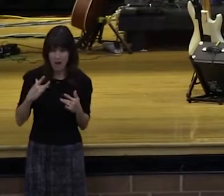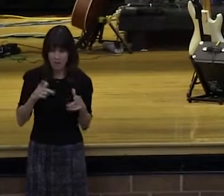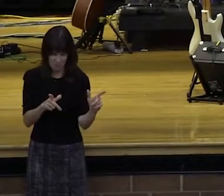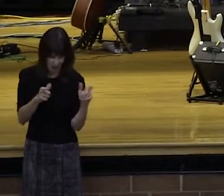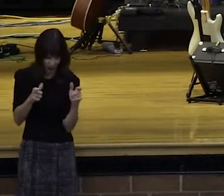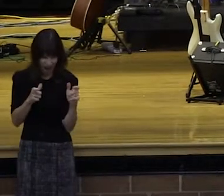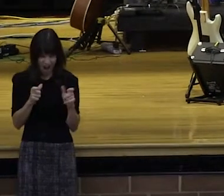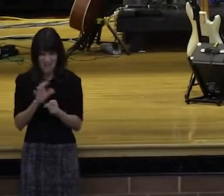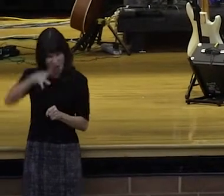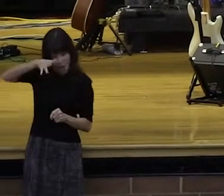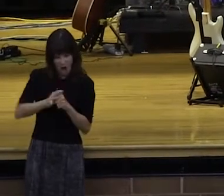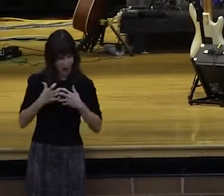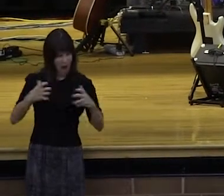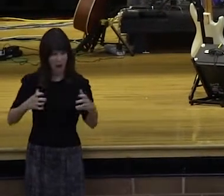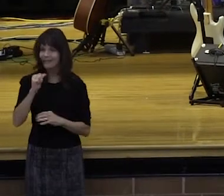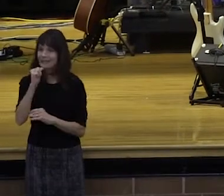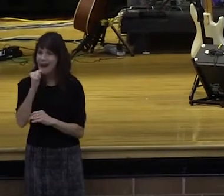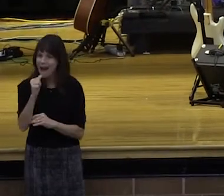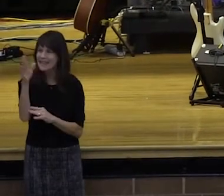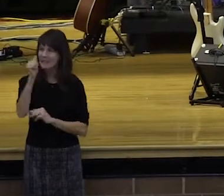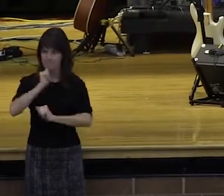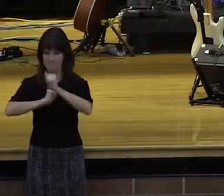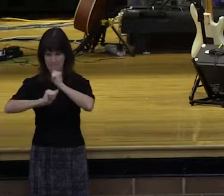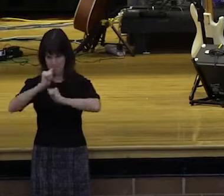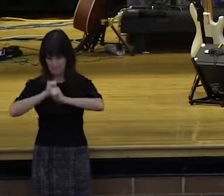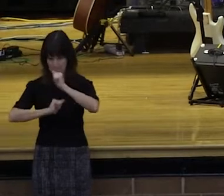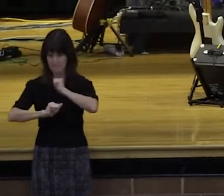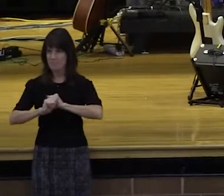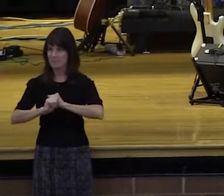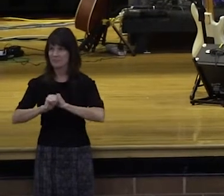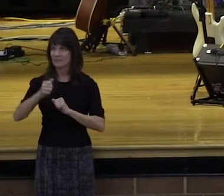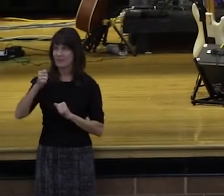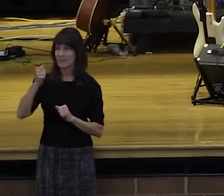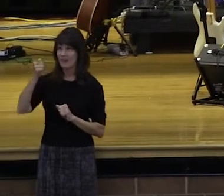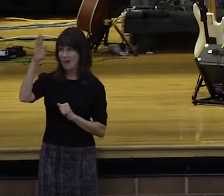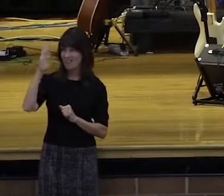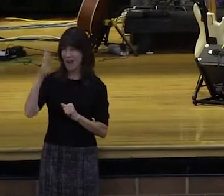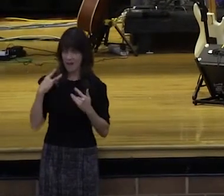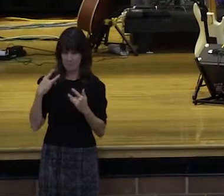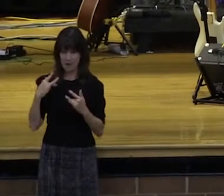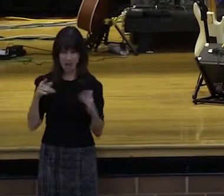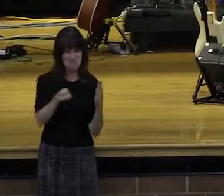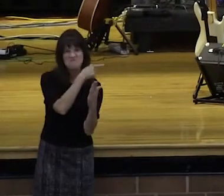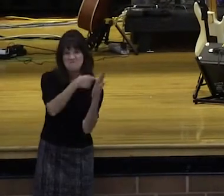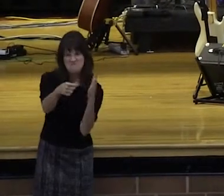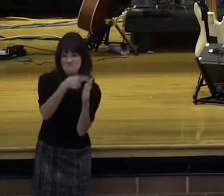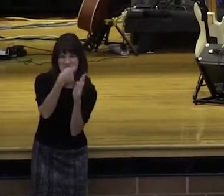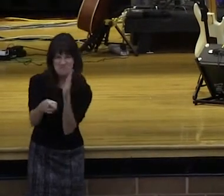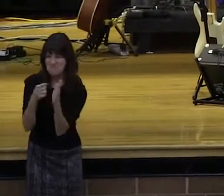in loving kindness. He will not always strive with us, nor will He keep His anger forever.